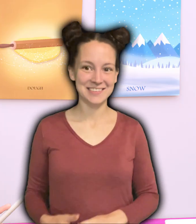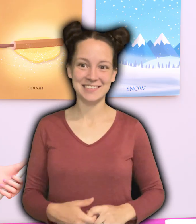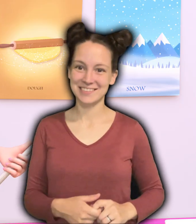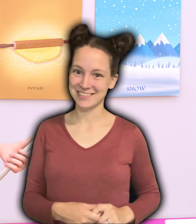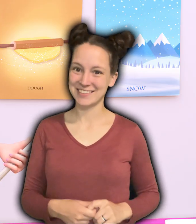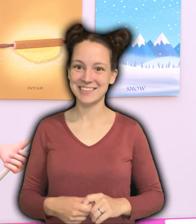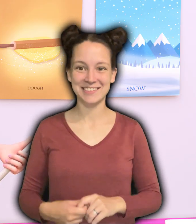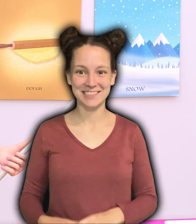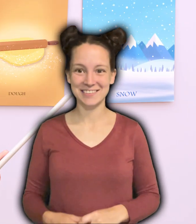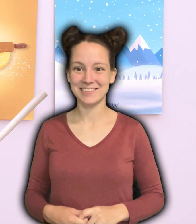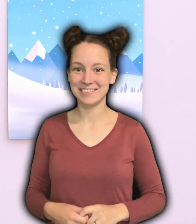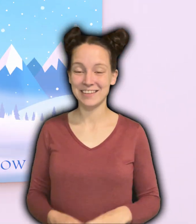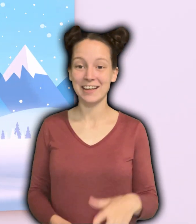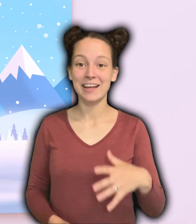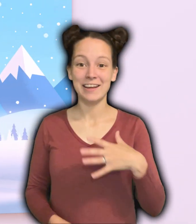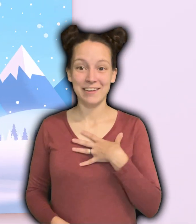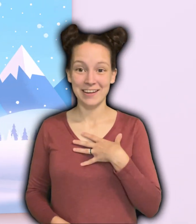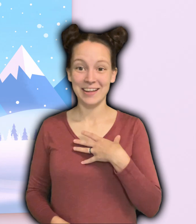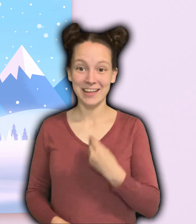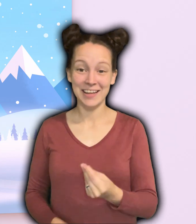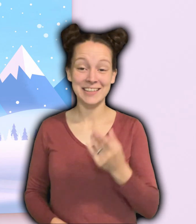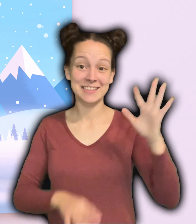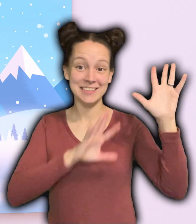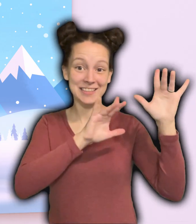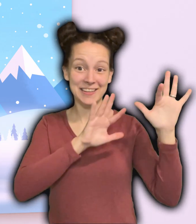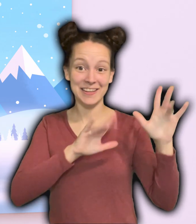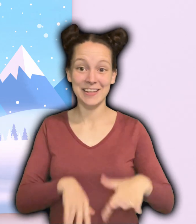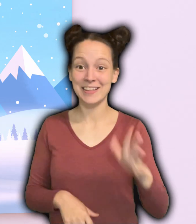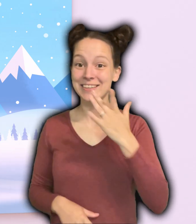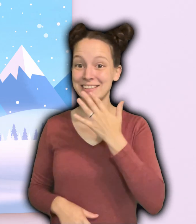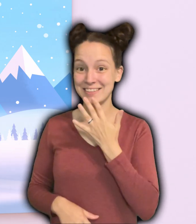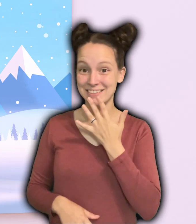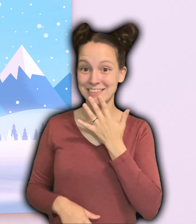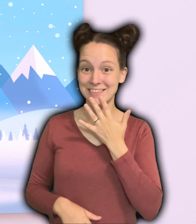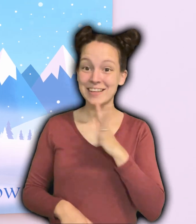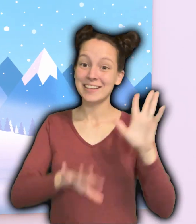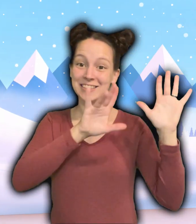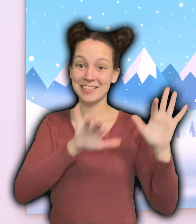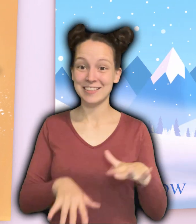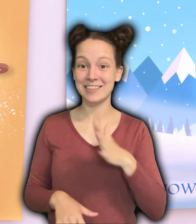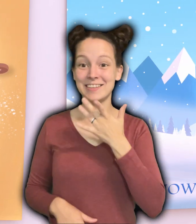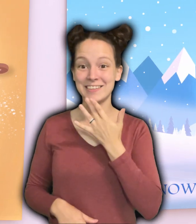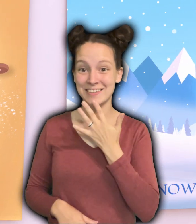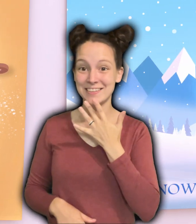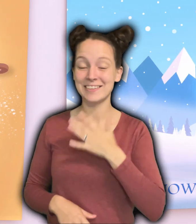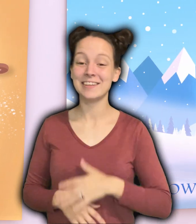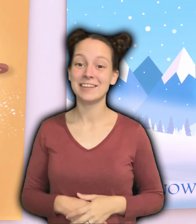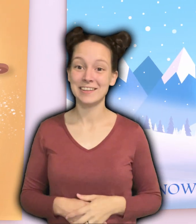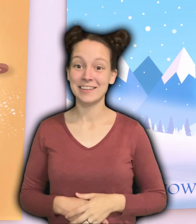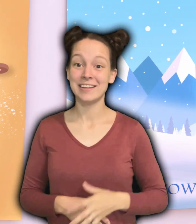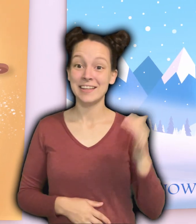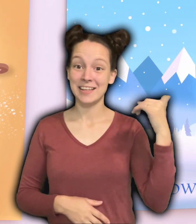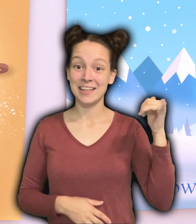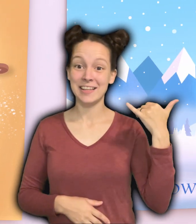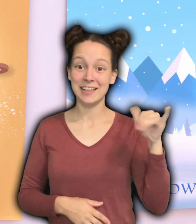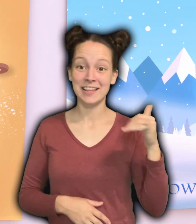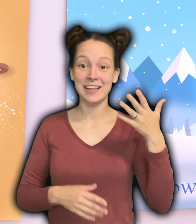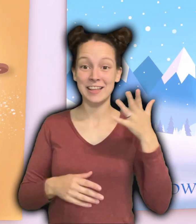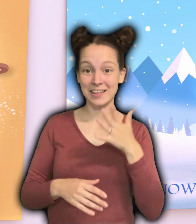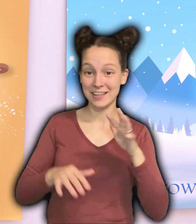White is the color of the snow, of the snow Yellow is the color of the doe, of the doe